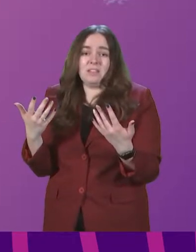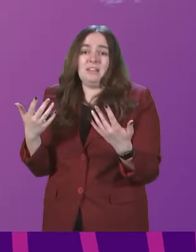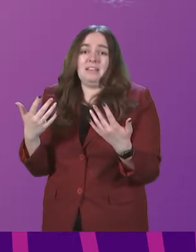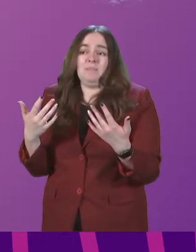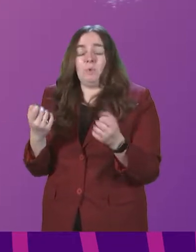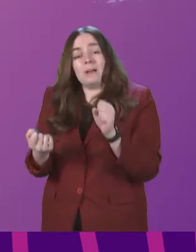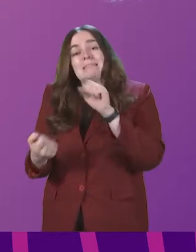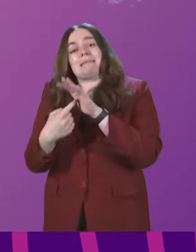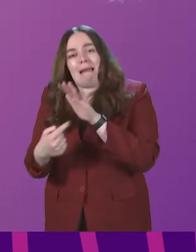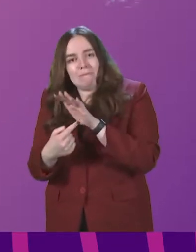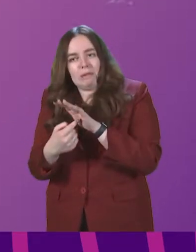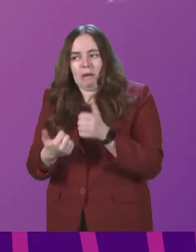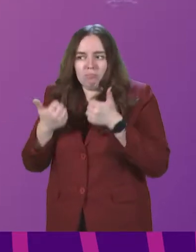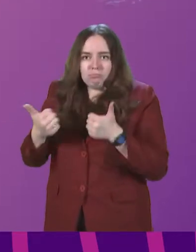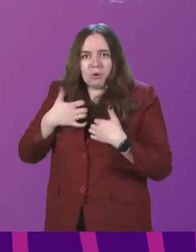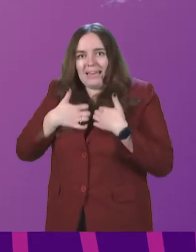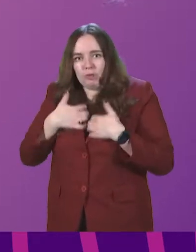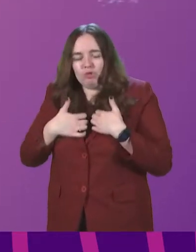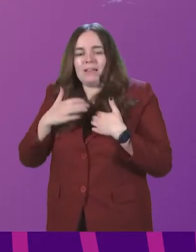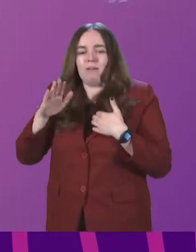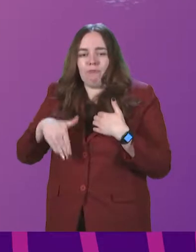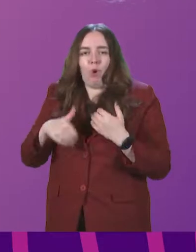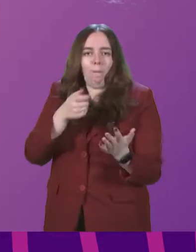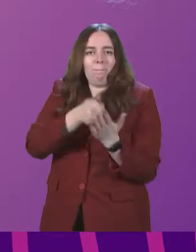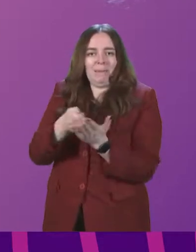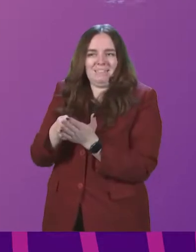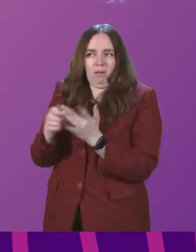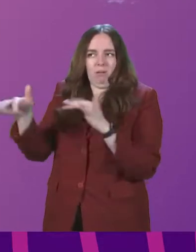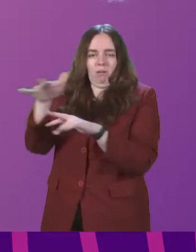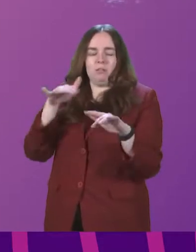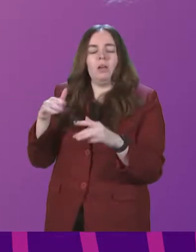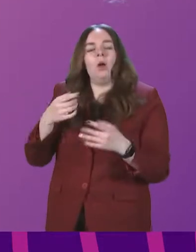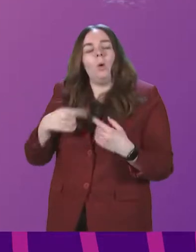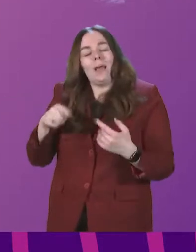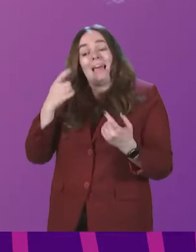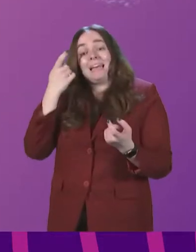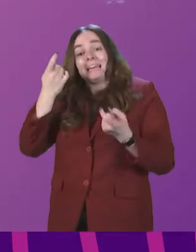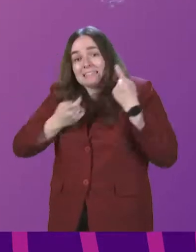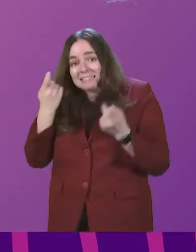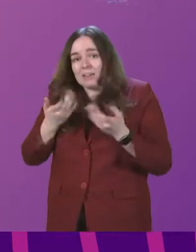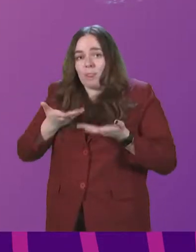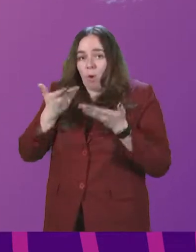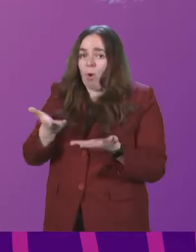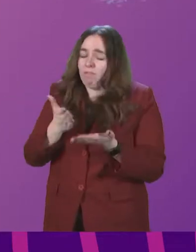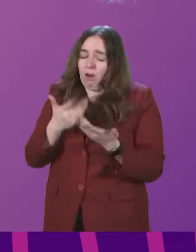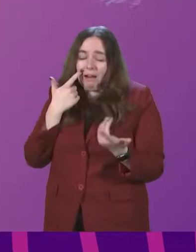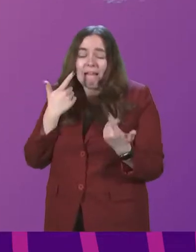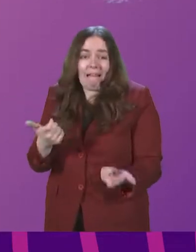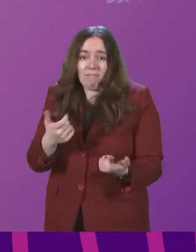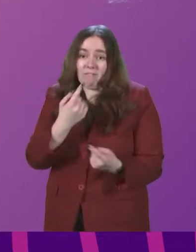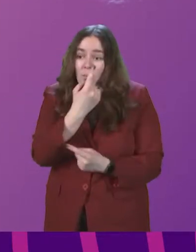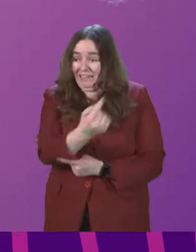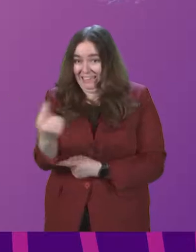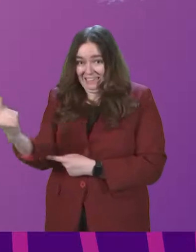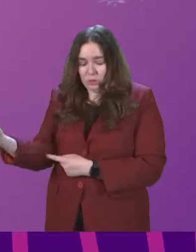and credible interest from bidders. We considered those offers very carefully from each bidder